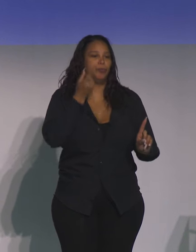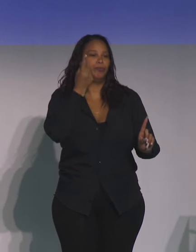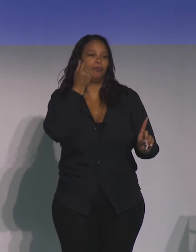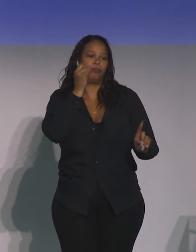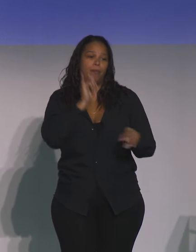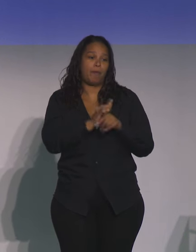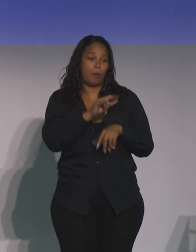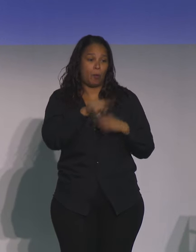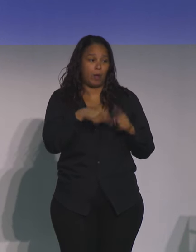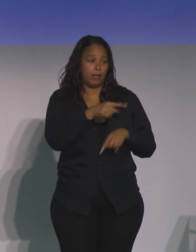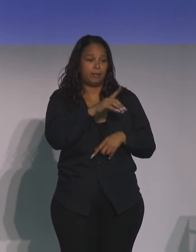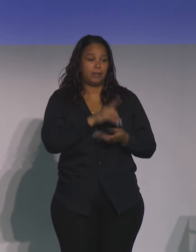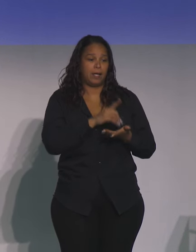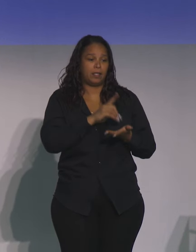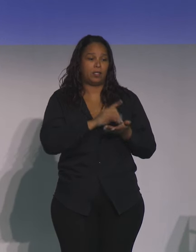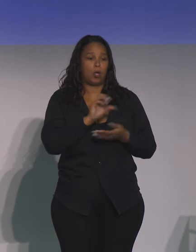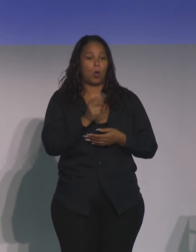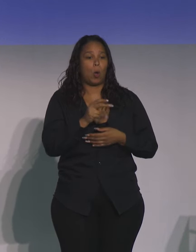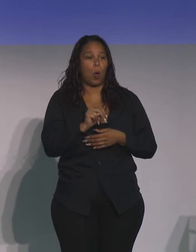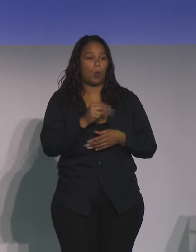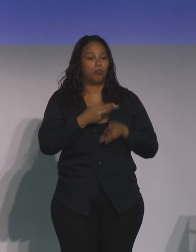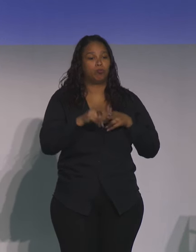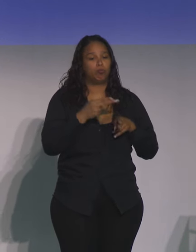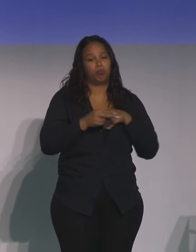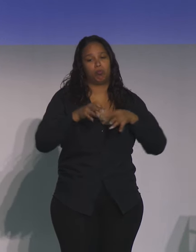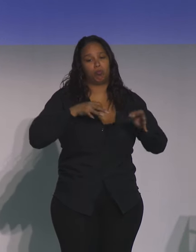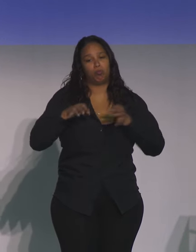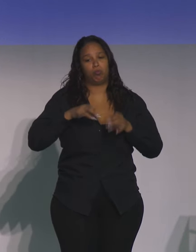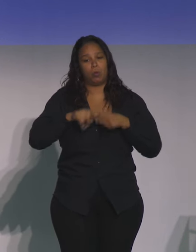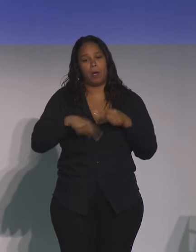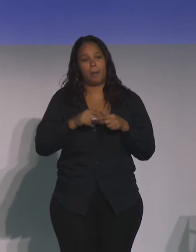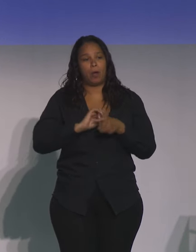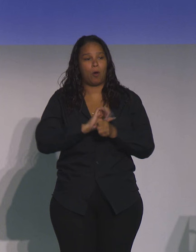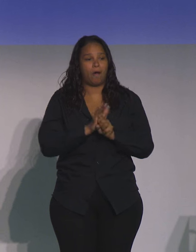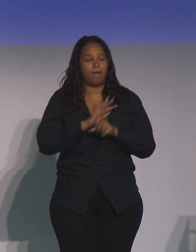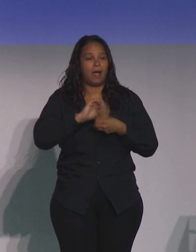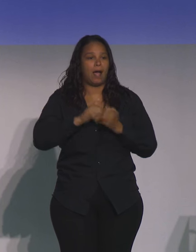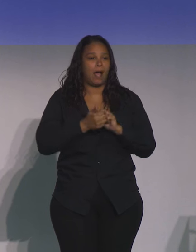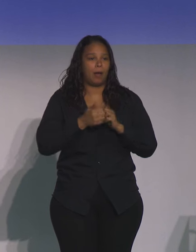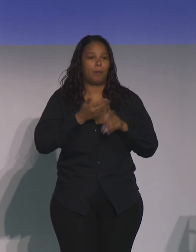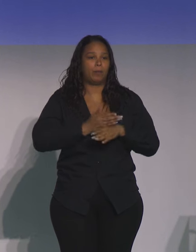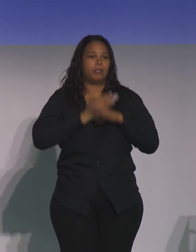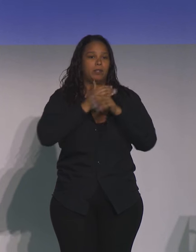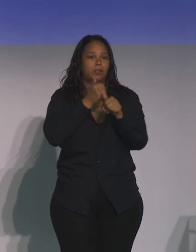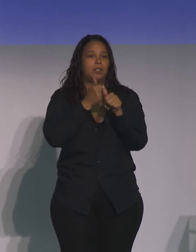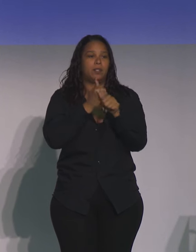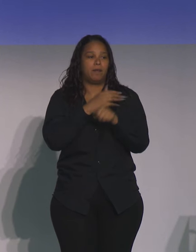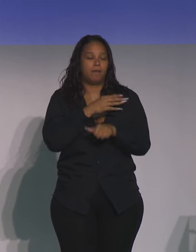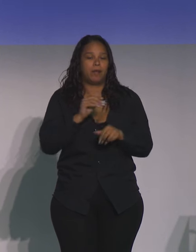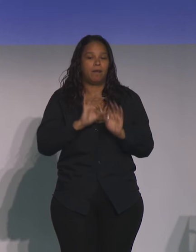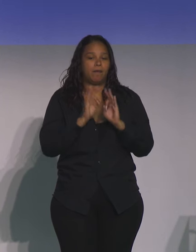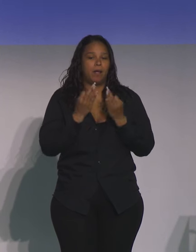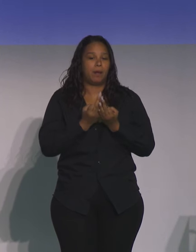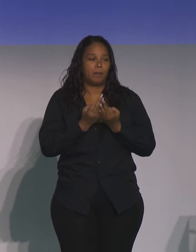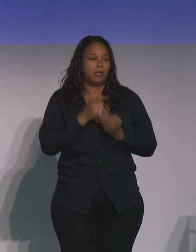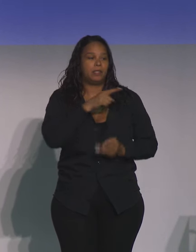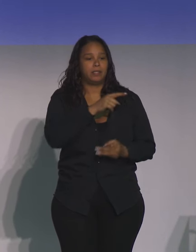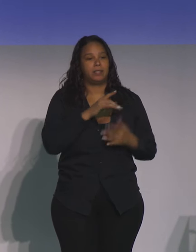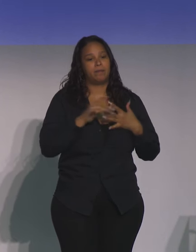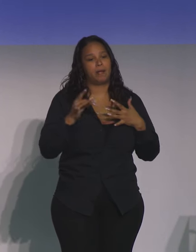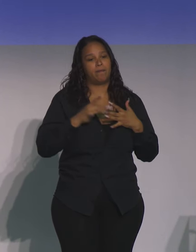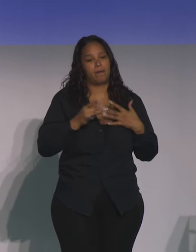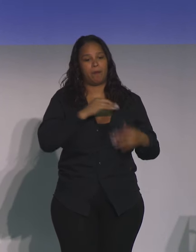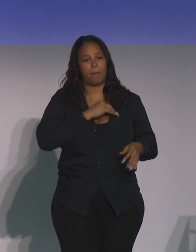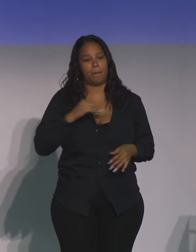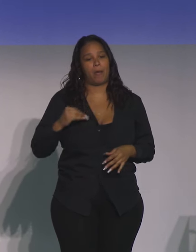Dr. Cohen gave a briefing about COVID and how you should protect yourselves and your family. She is an elected member of the National Academy of